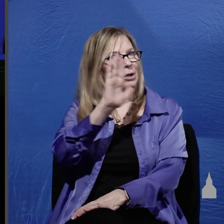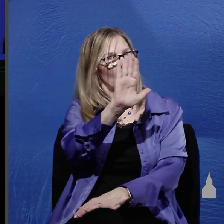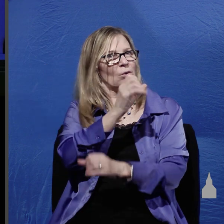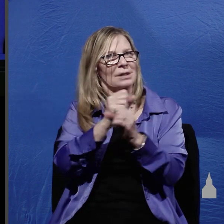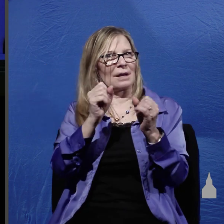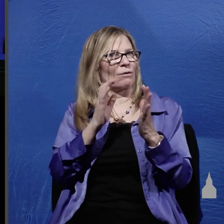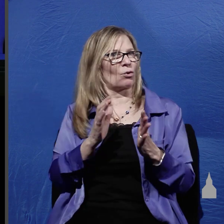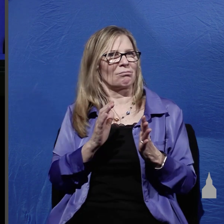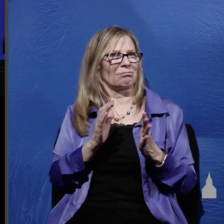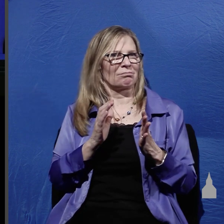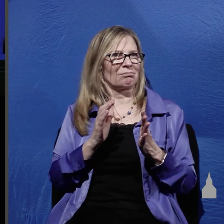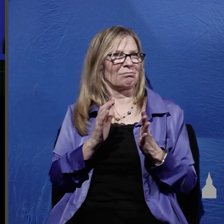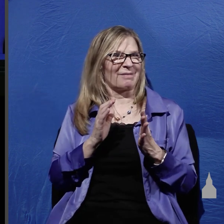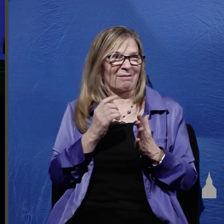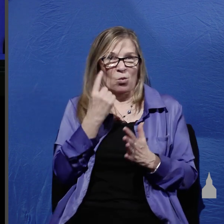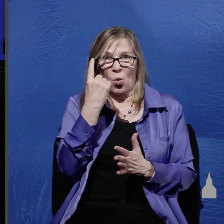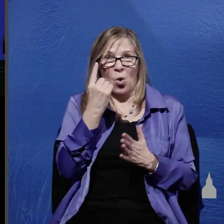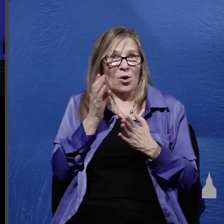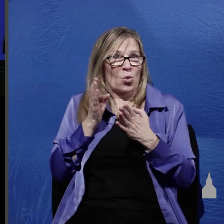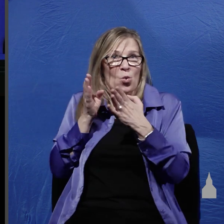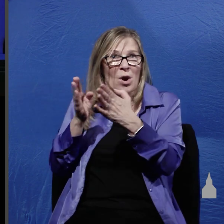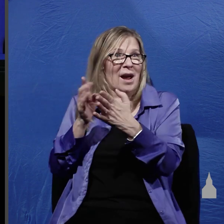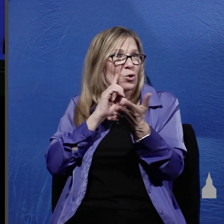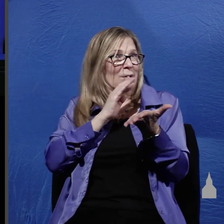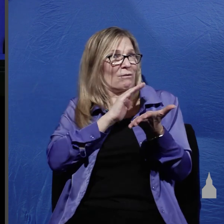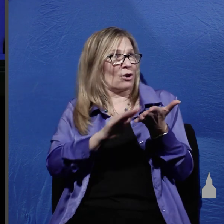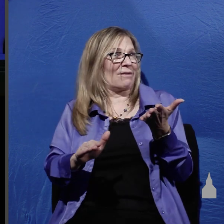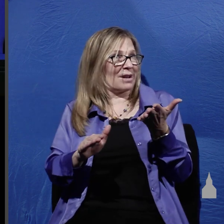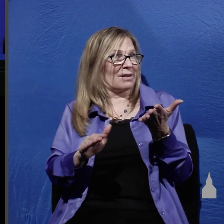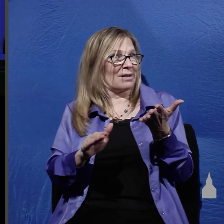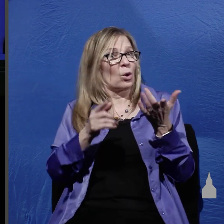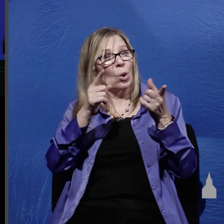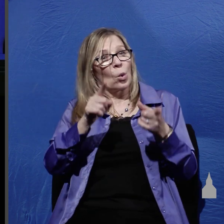that's the only way to be forgiven of sins that's the only way to go to heaven when you die Jesus said